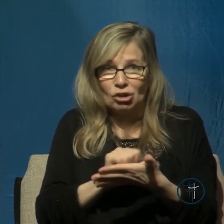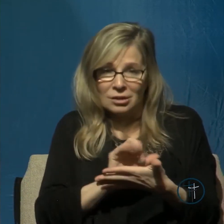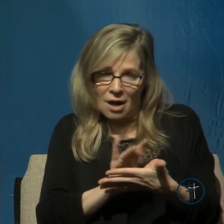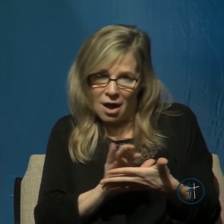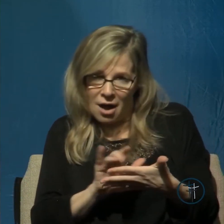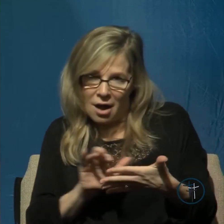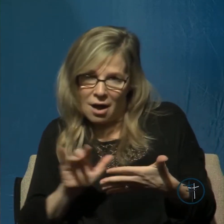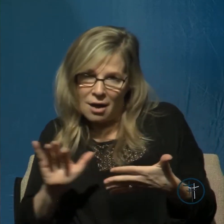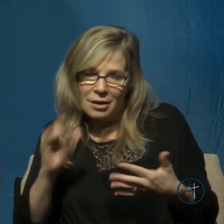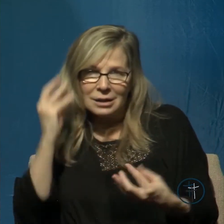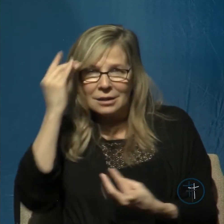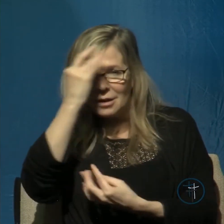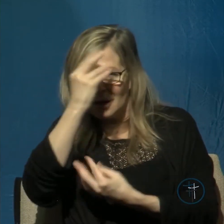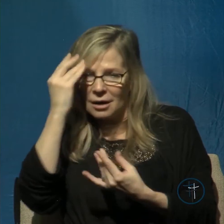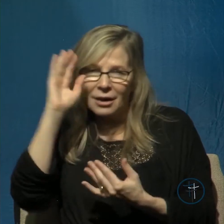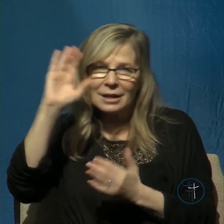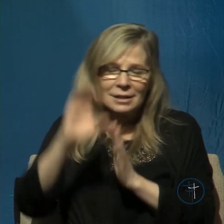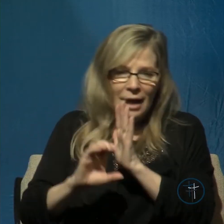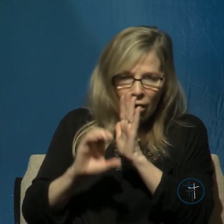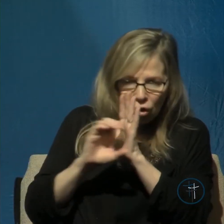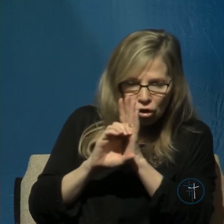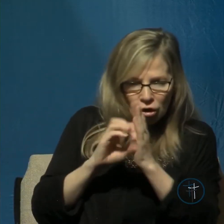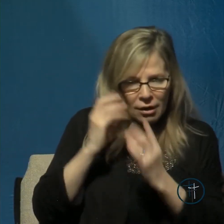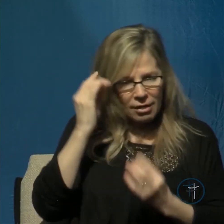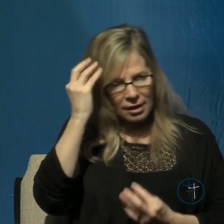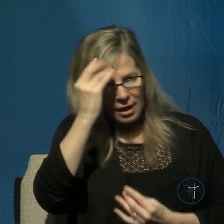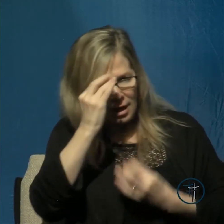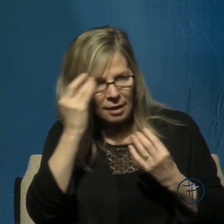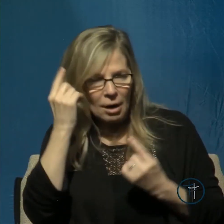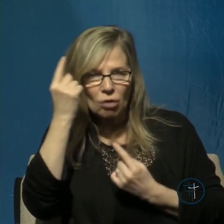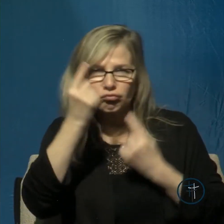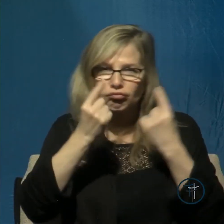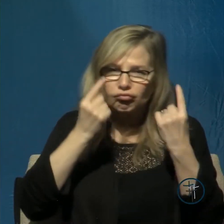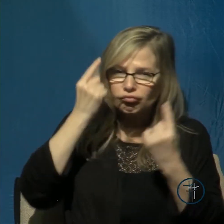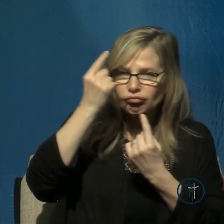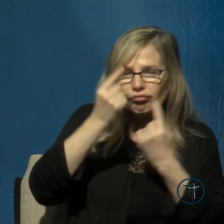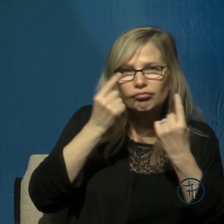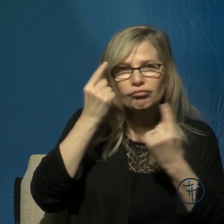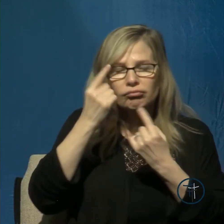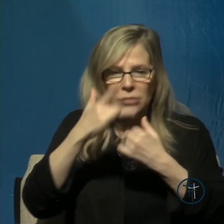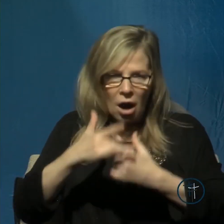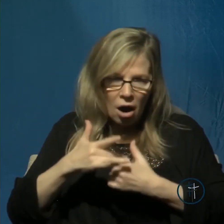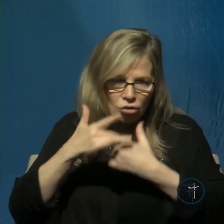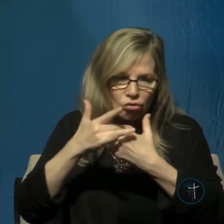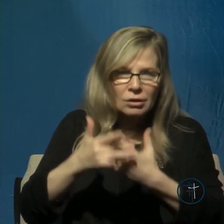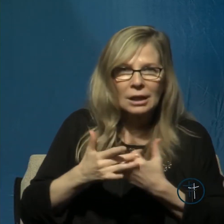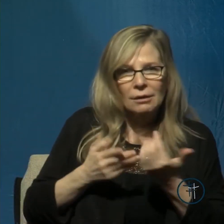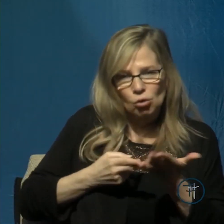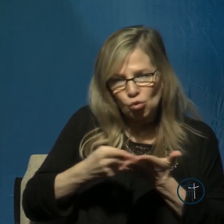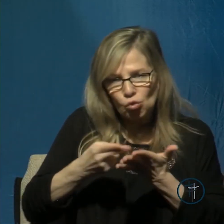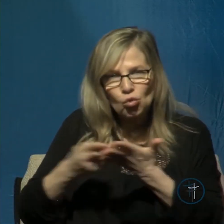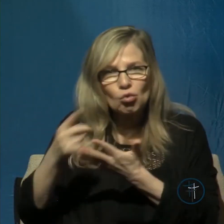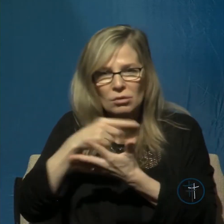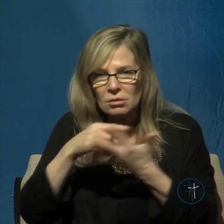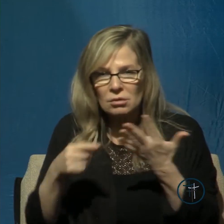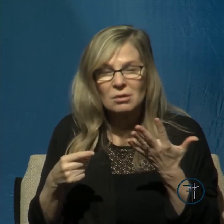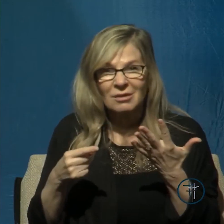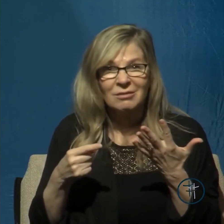character thinking about it contemplating it pondering these truths about him and the more you know of